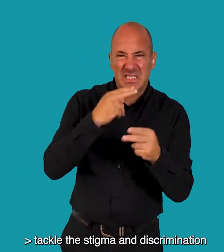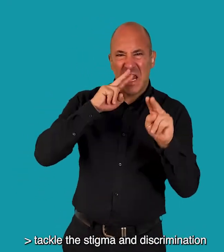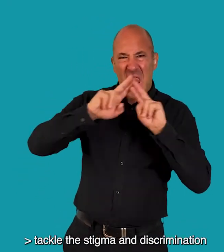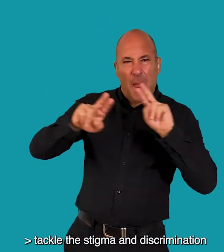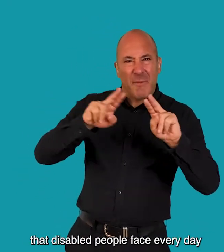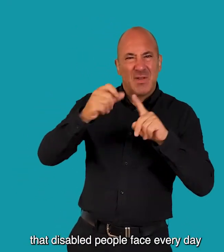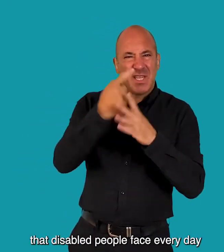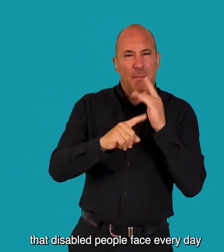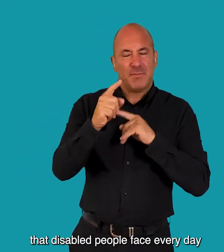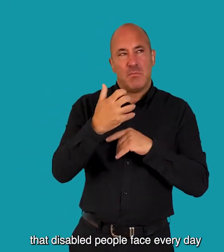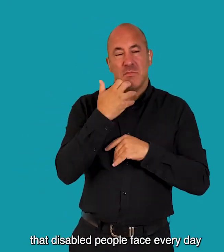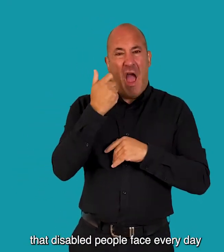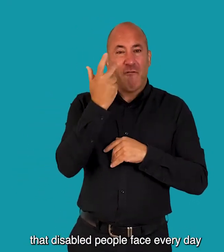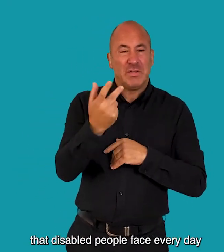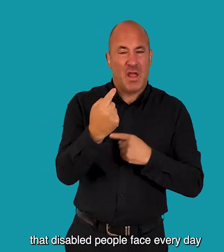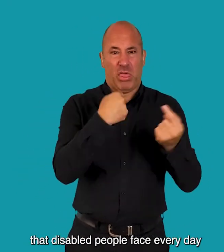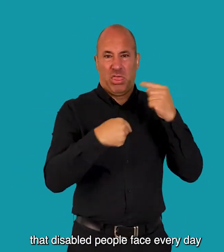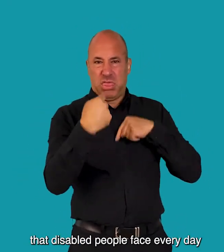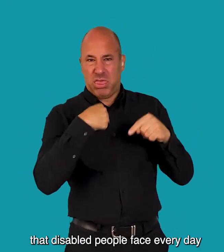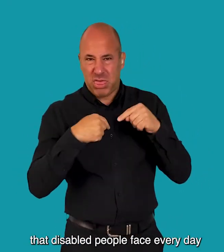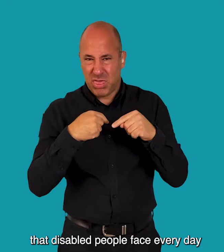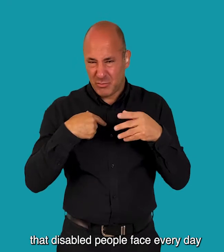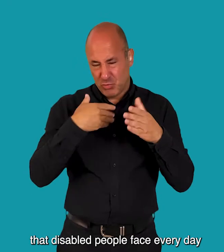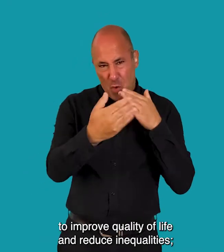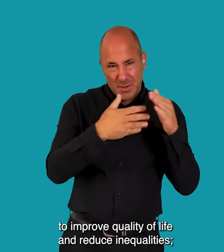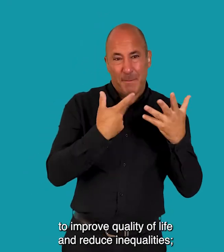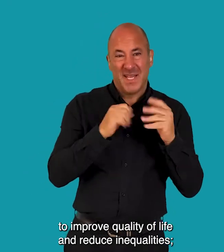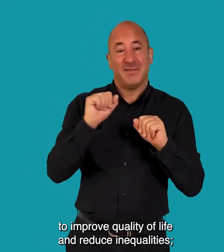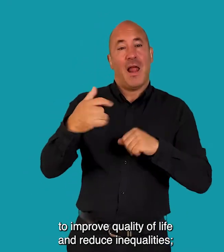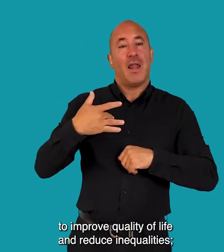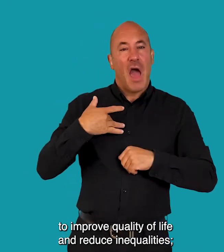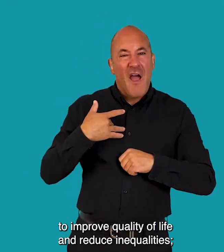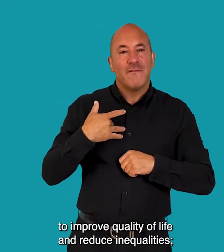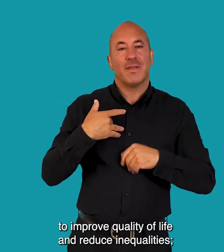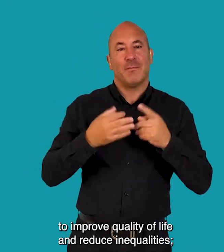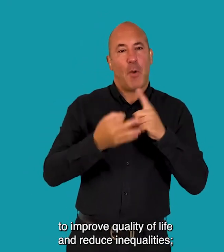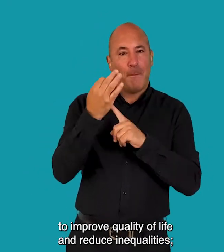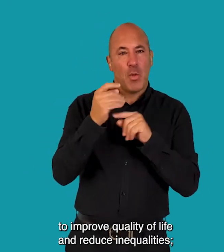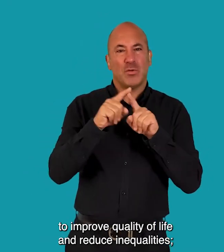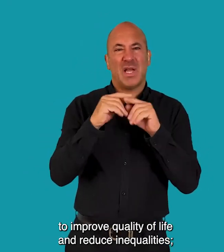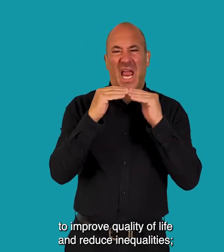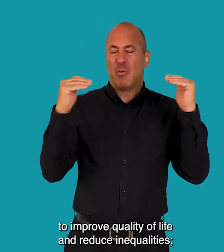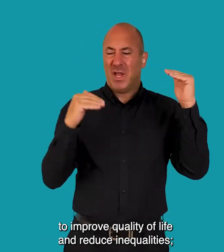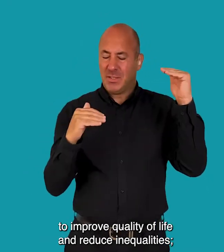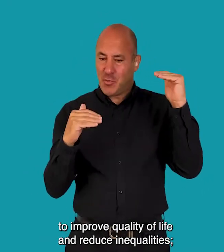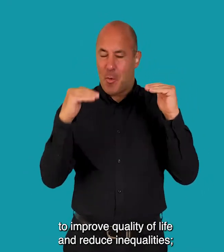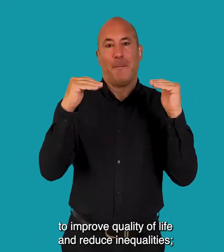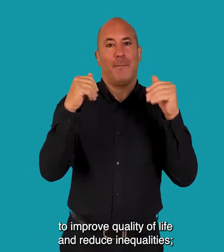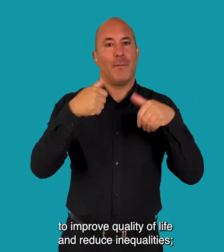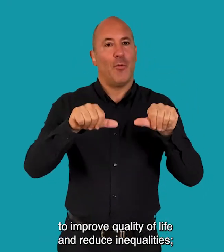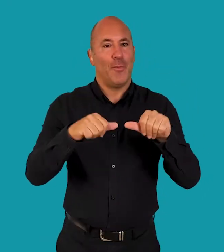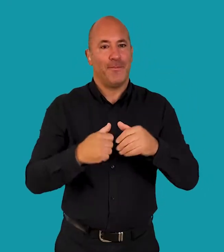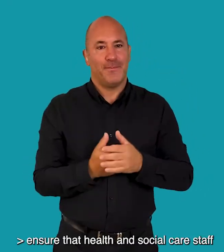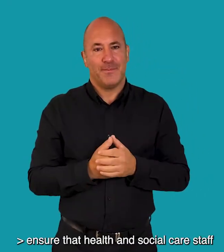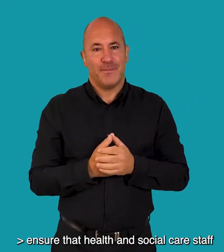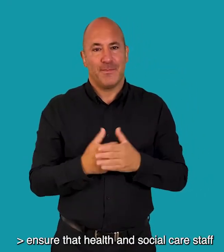discrimination that disabled people face every day to improve quality of life and reduce inequalities